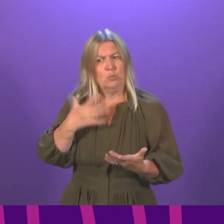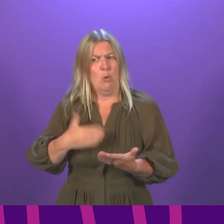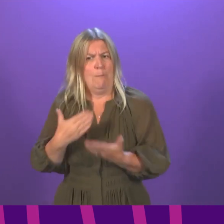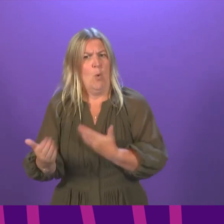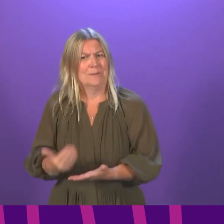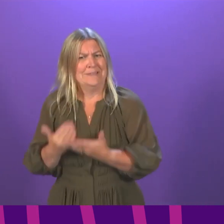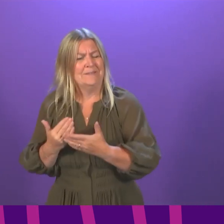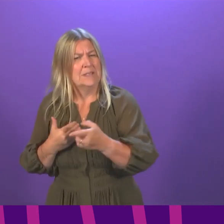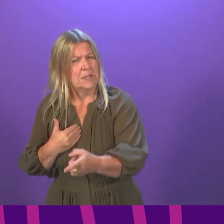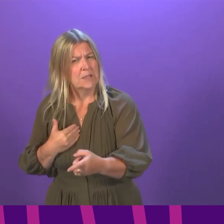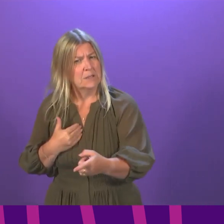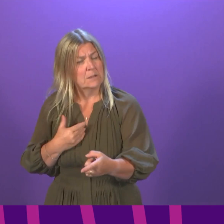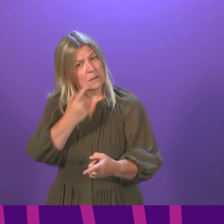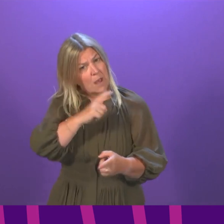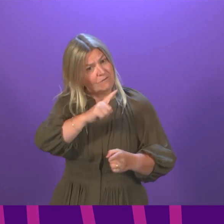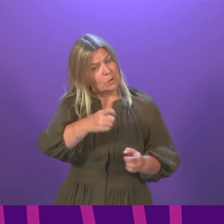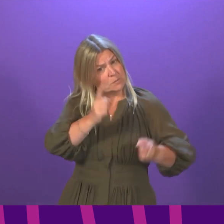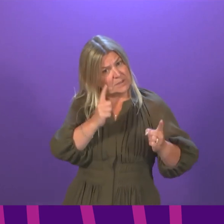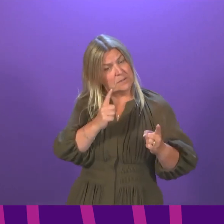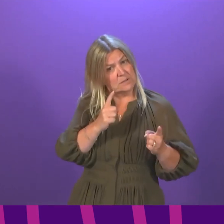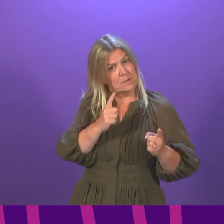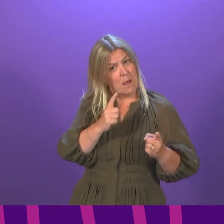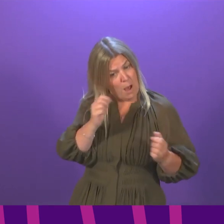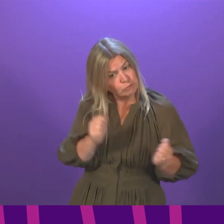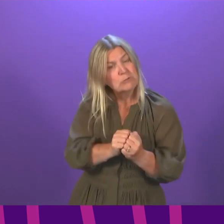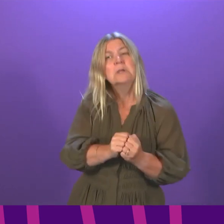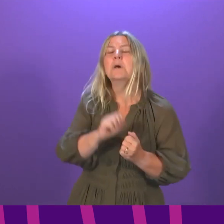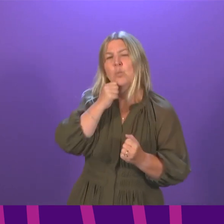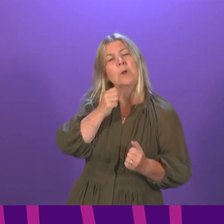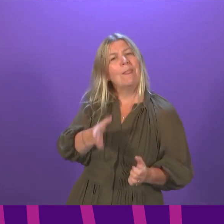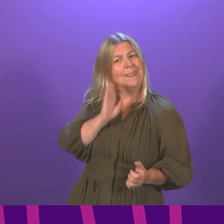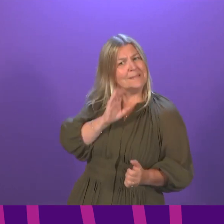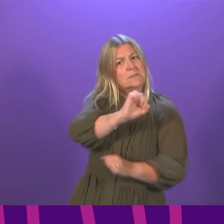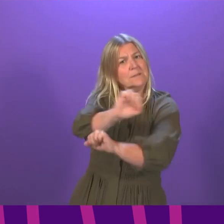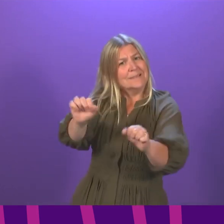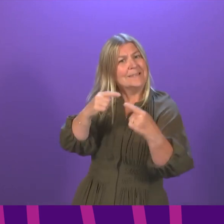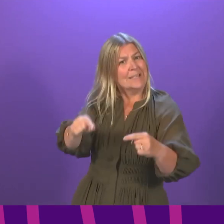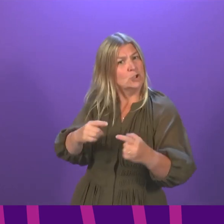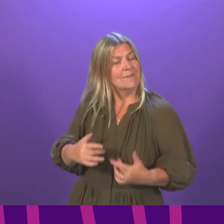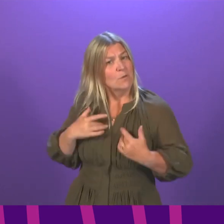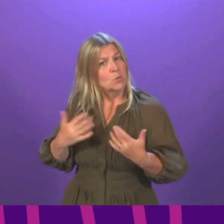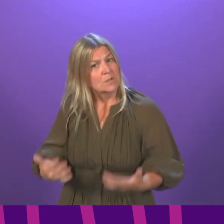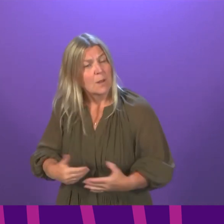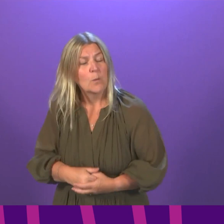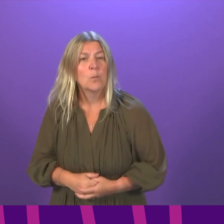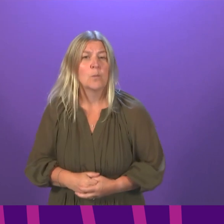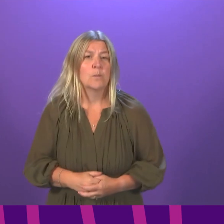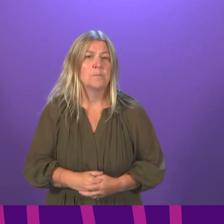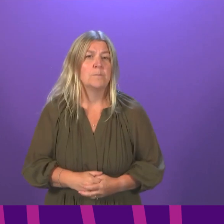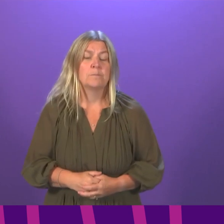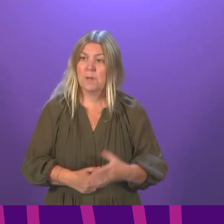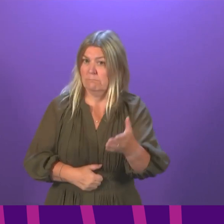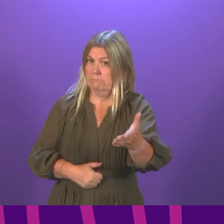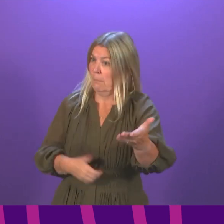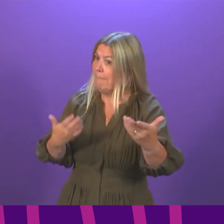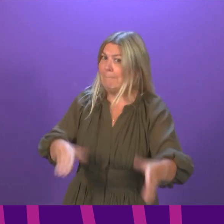the First Minister offer that the government will listen to teachers this time round? First Minister. We have listened